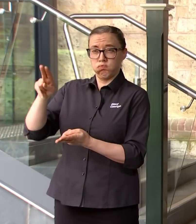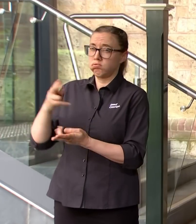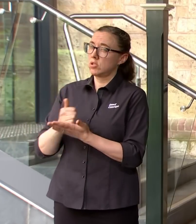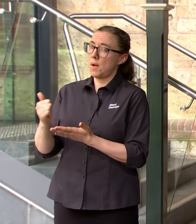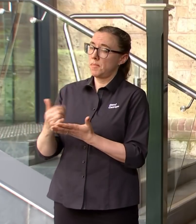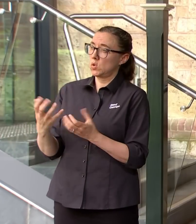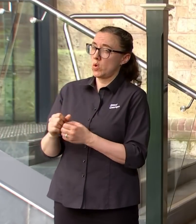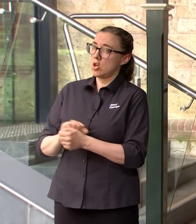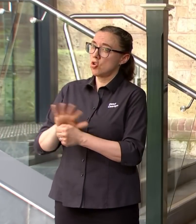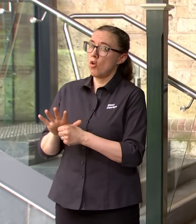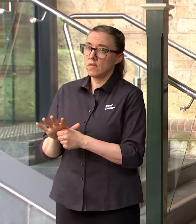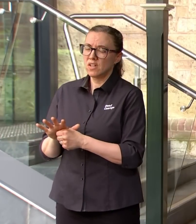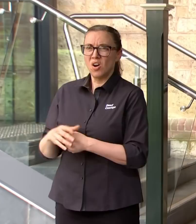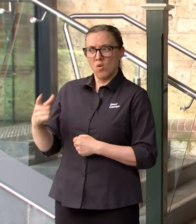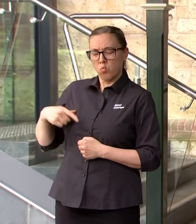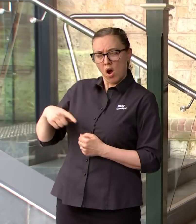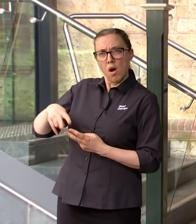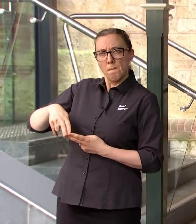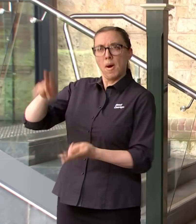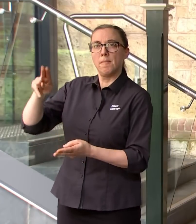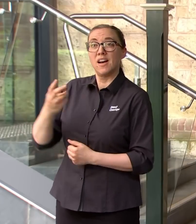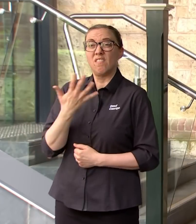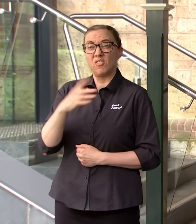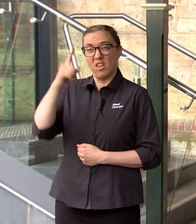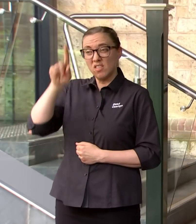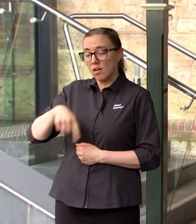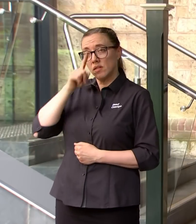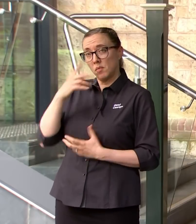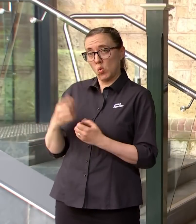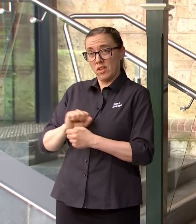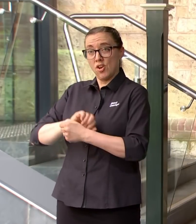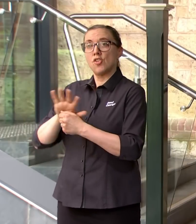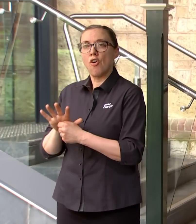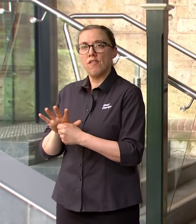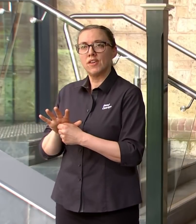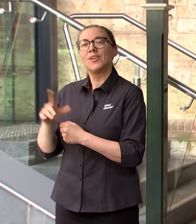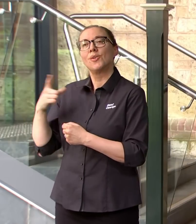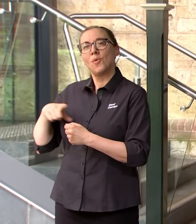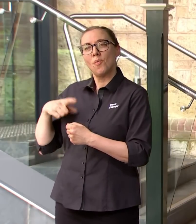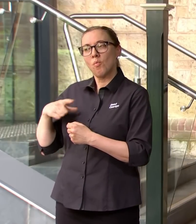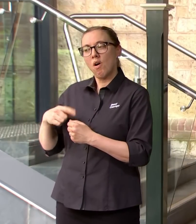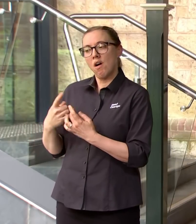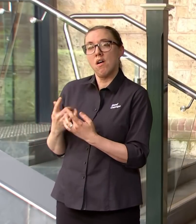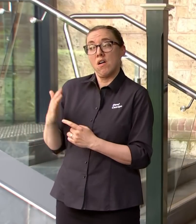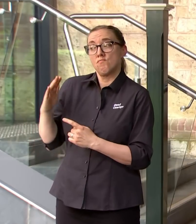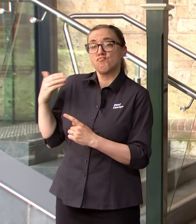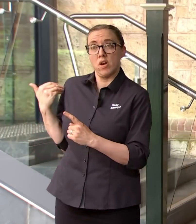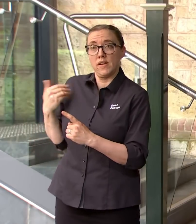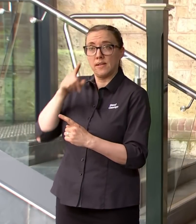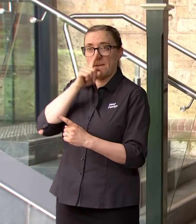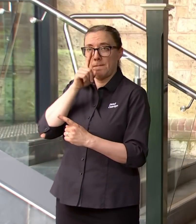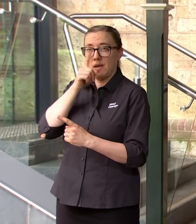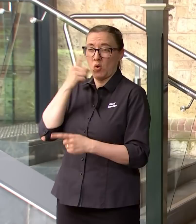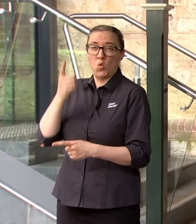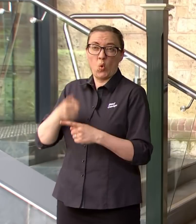but some of that surge to 51 000 was a backdating of some of those the implementing